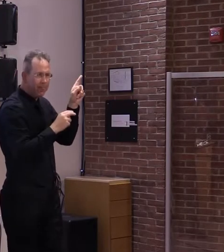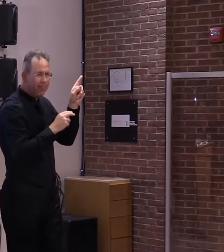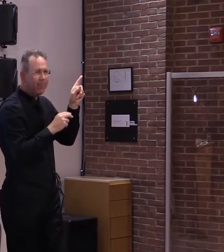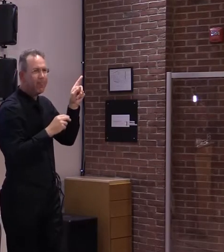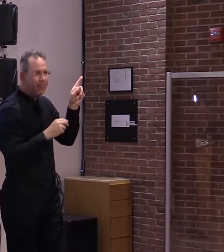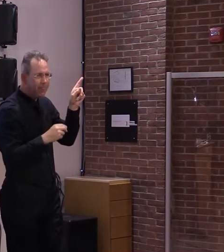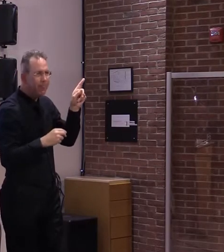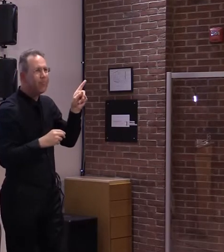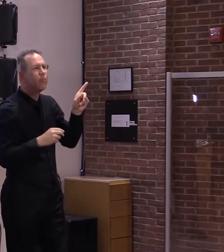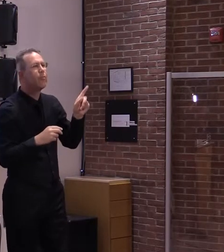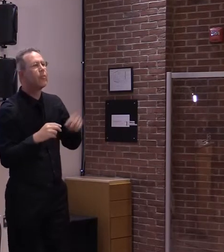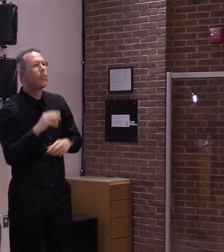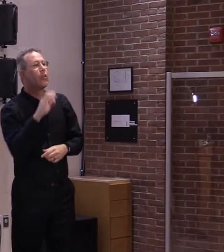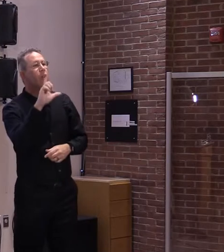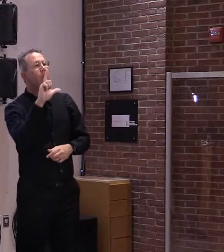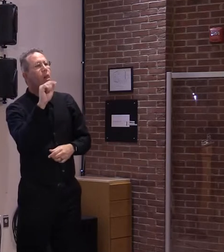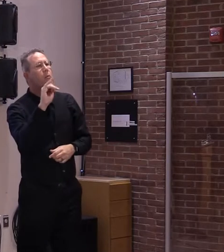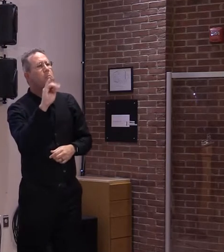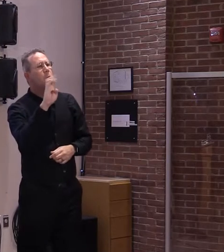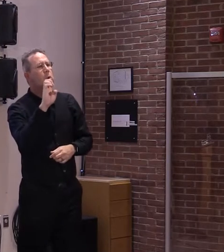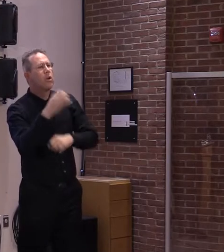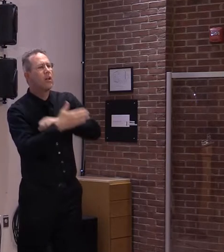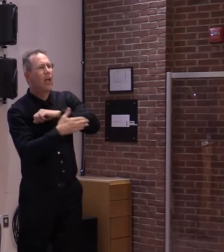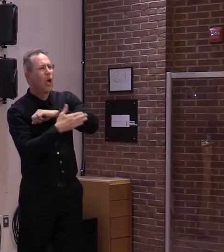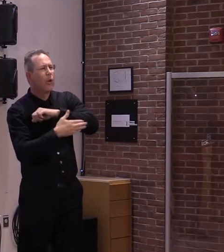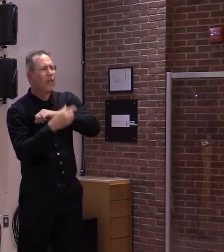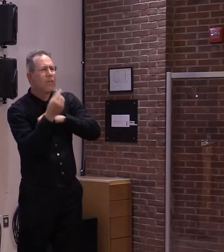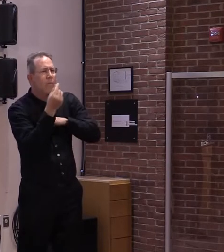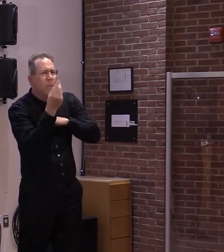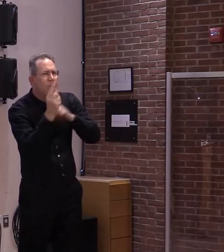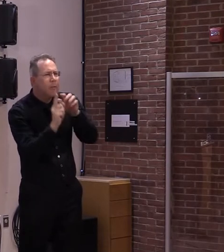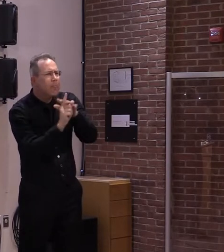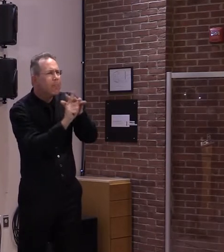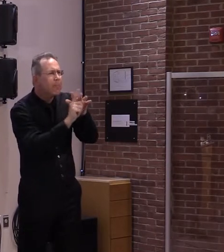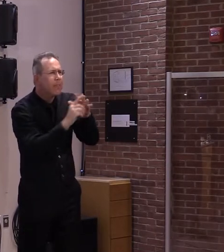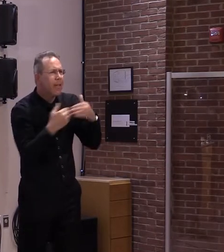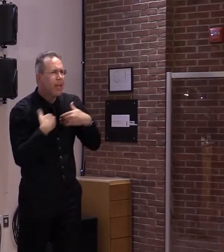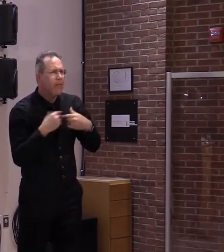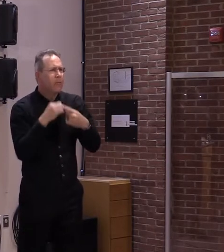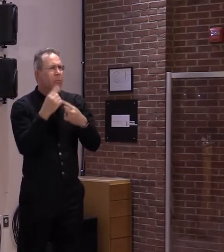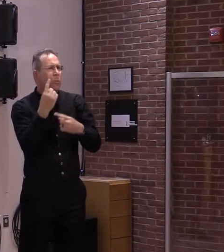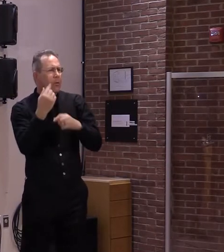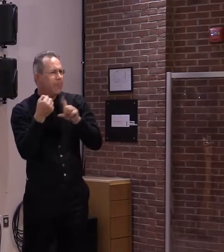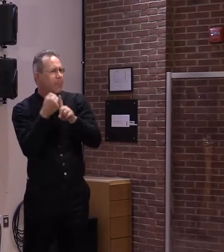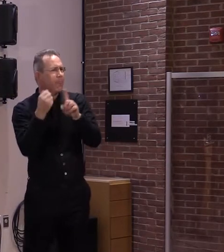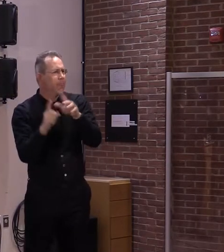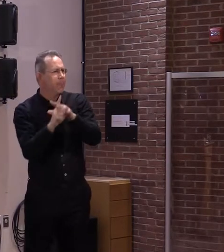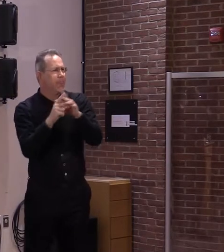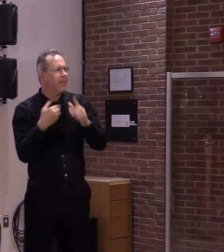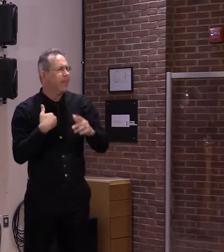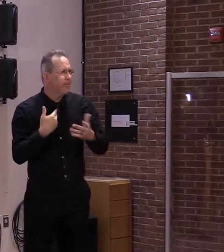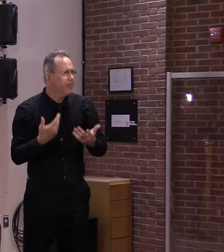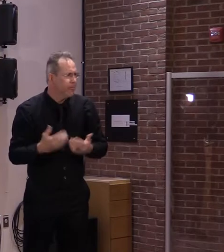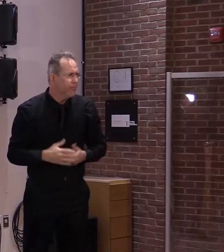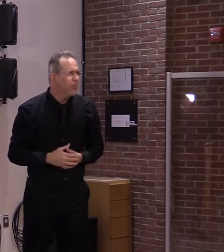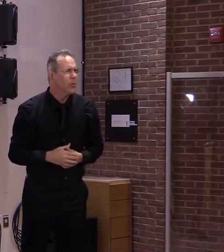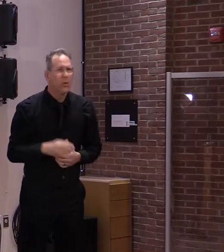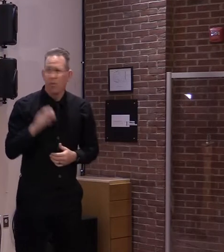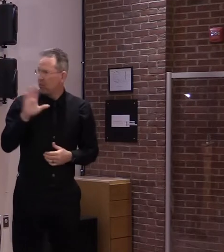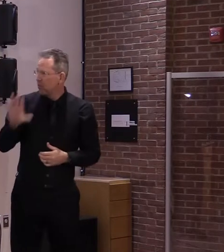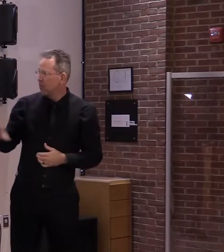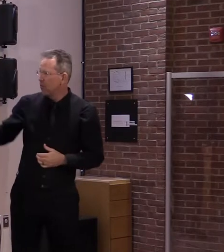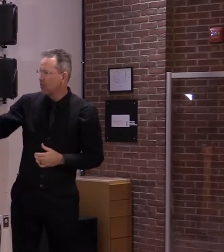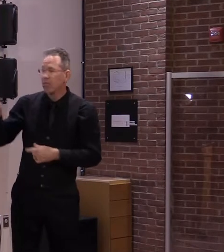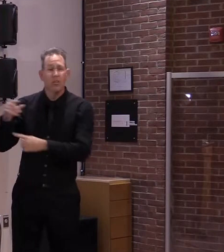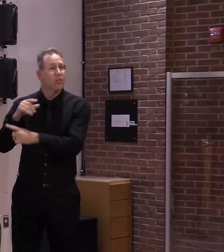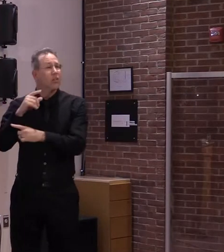increase of only six cases compared to last week. It's certainly encouraging that we see case rates dropping across Vermont,